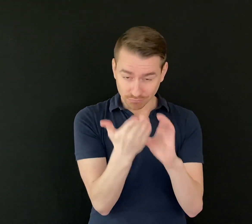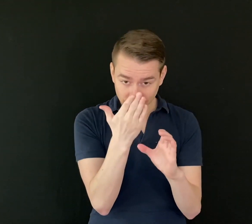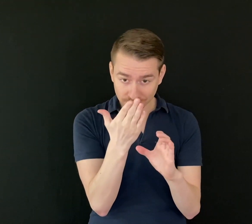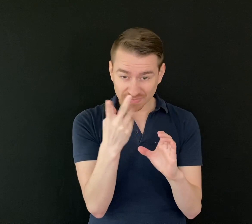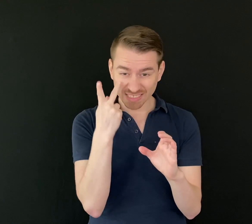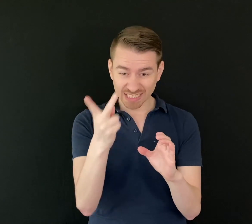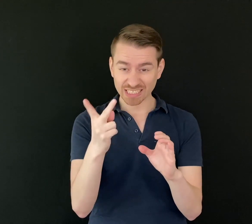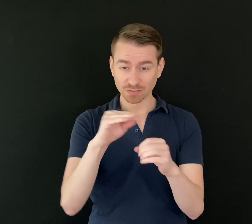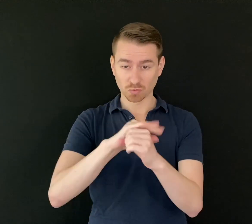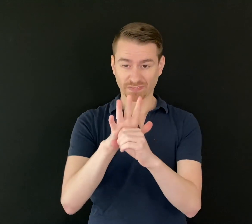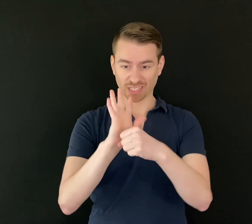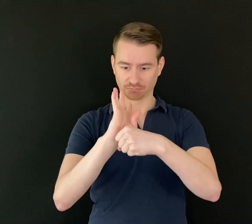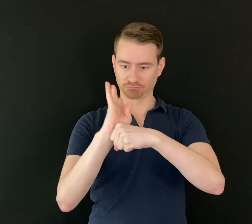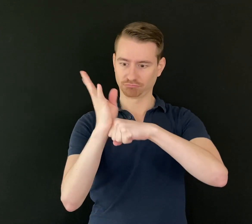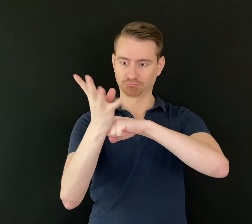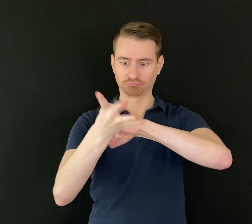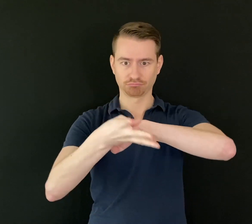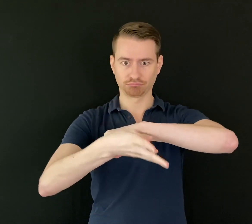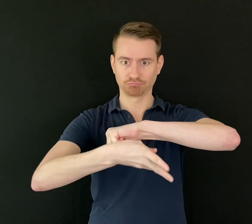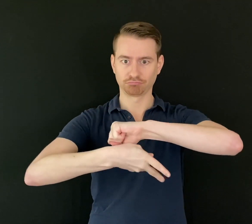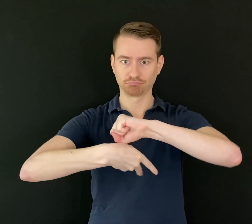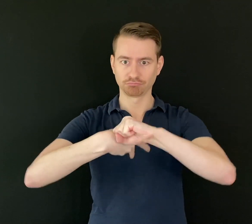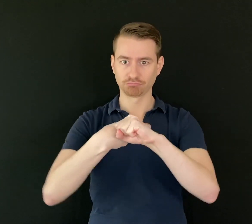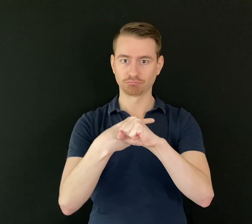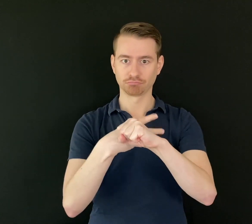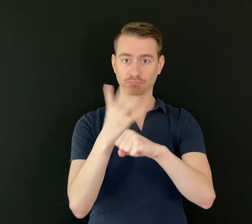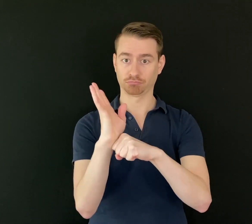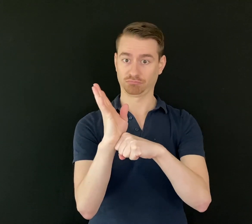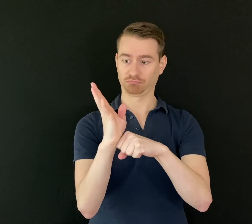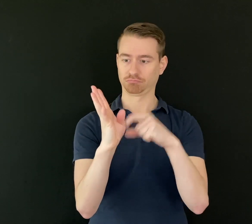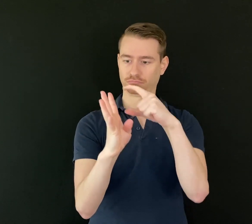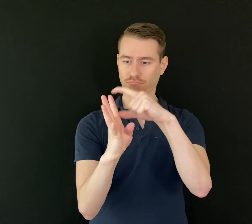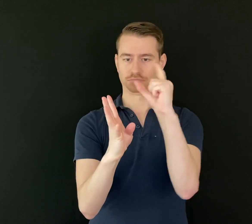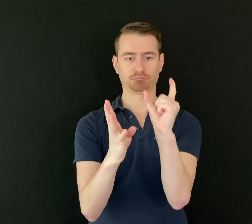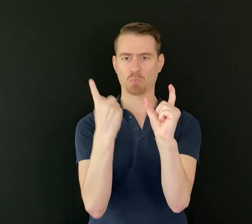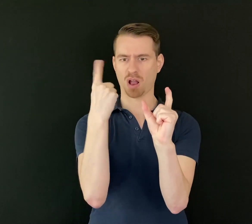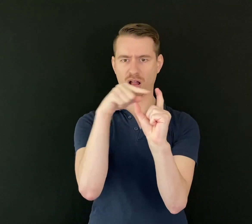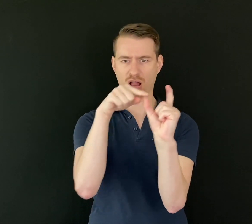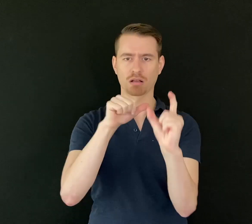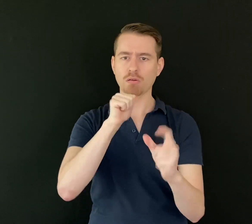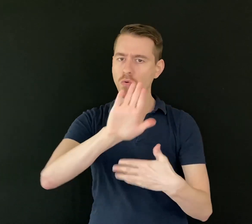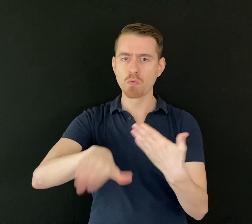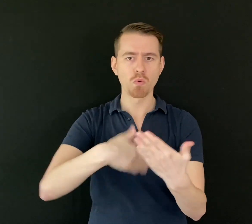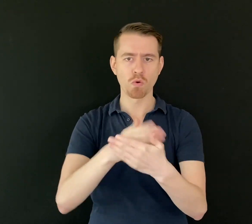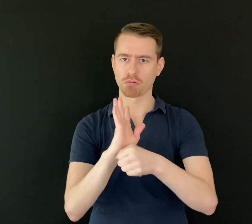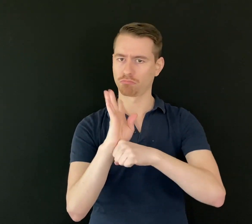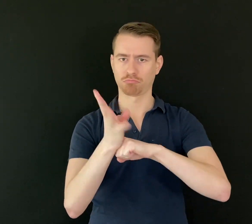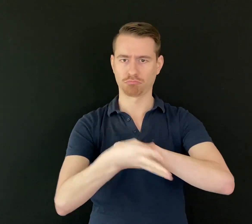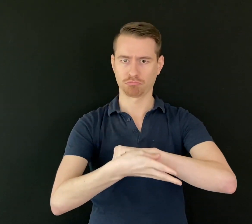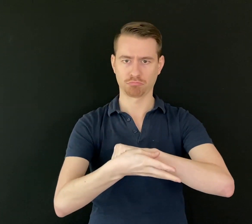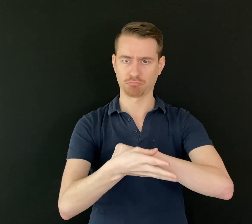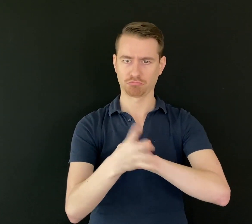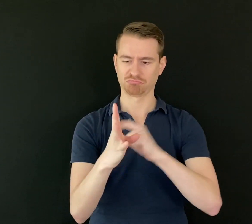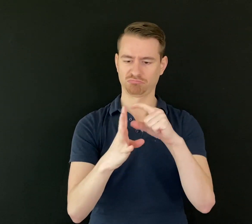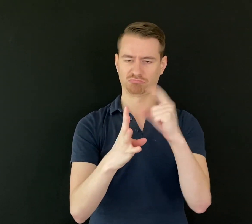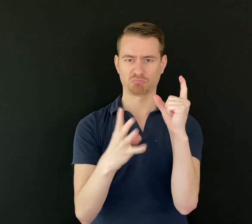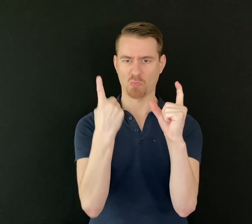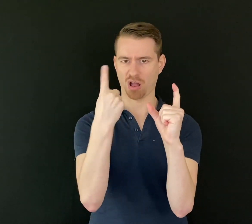see it has a circular shape with spikes all the way around it. Scientists take a piece of this germ, not the whole thing, just a piece, take it to the